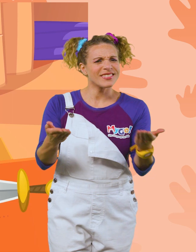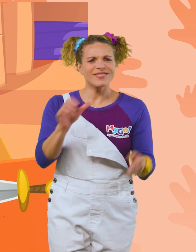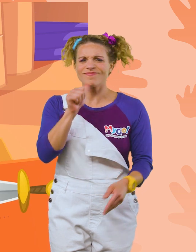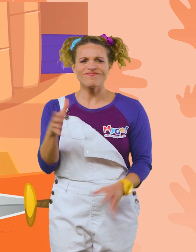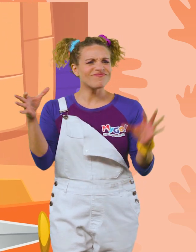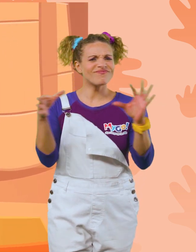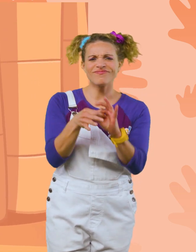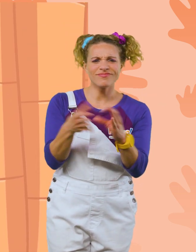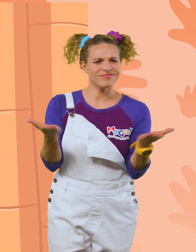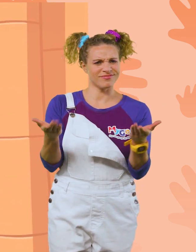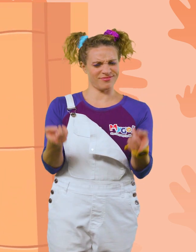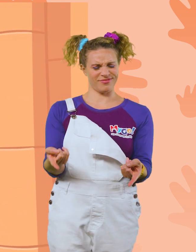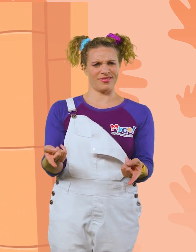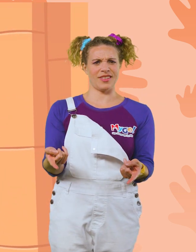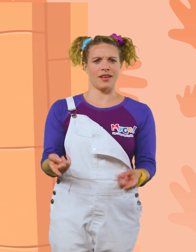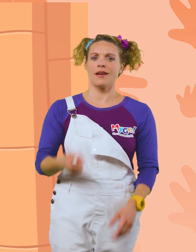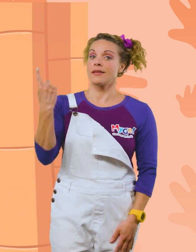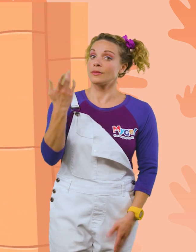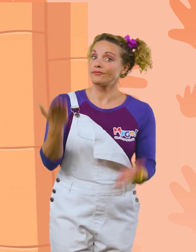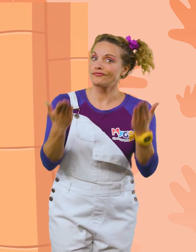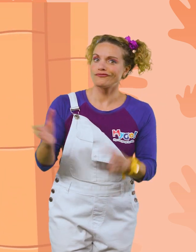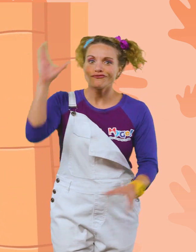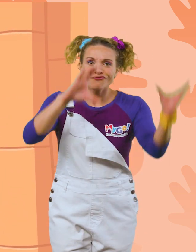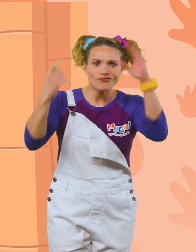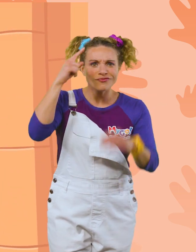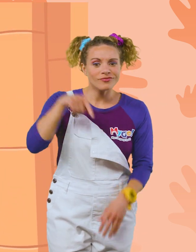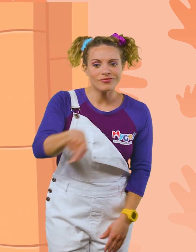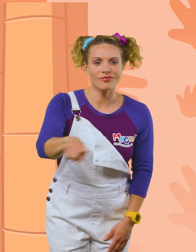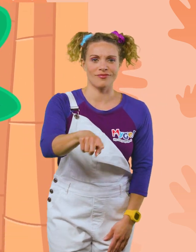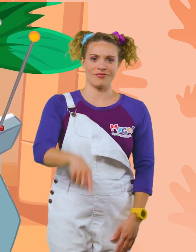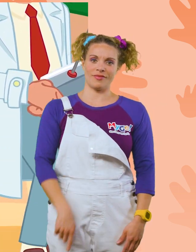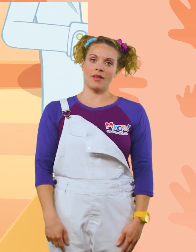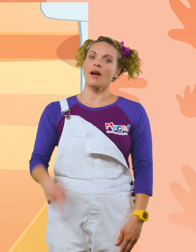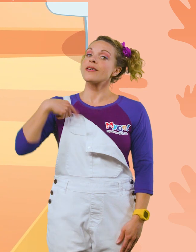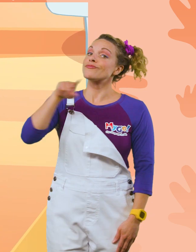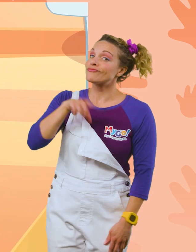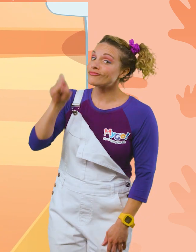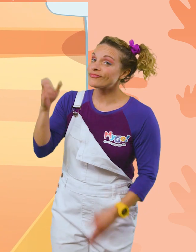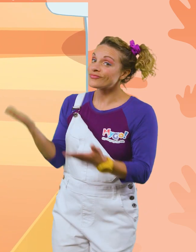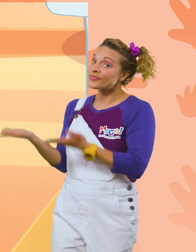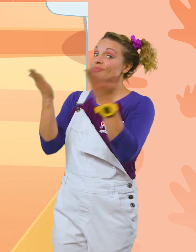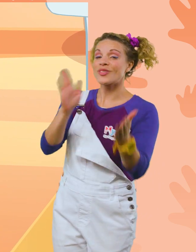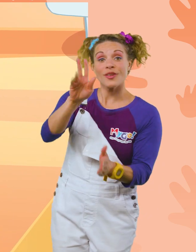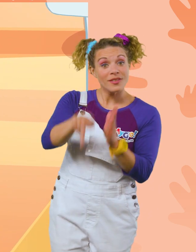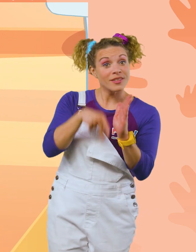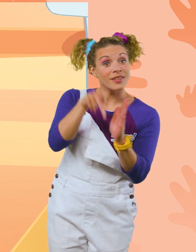These items don't belong here. Someone must be looking for them. We should bring them back to their own time.